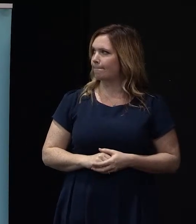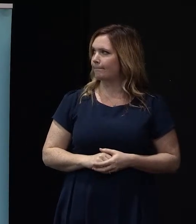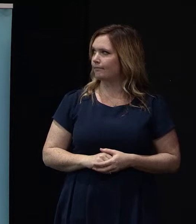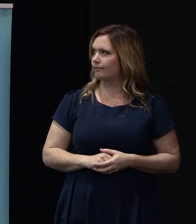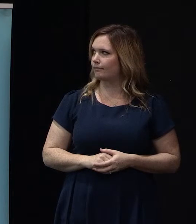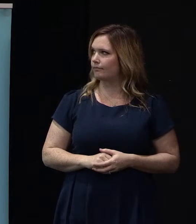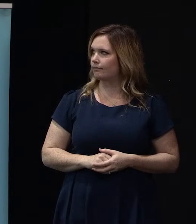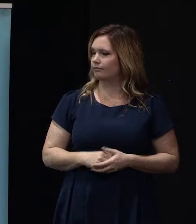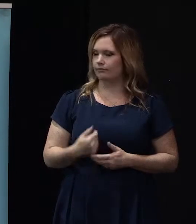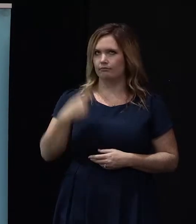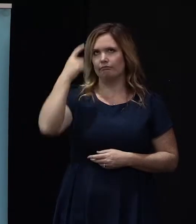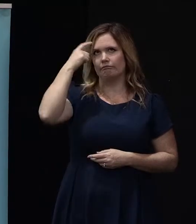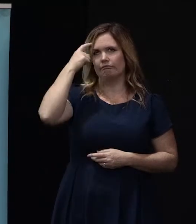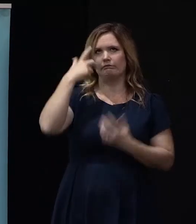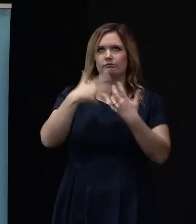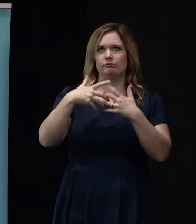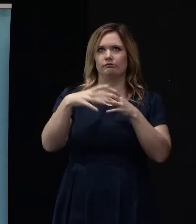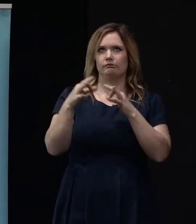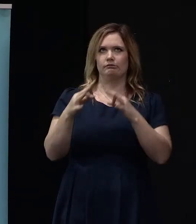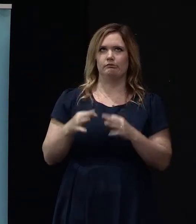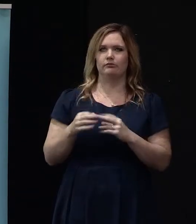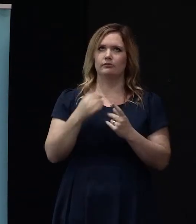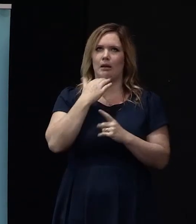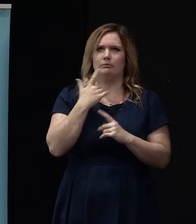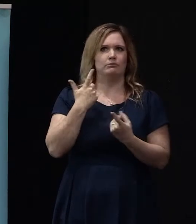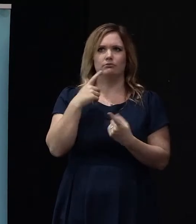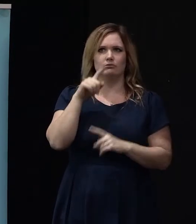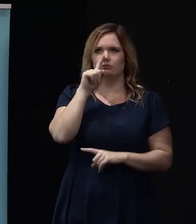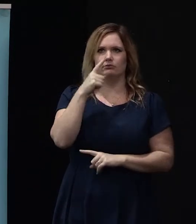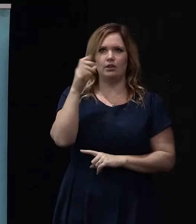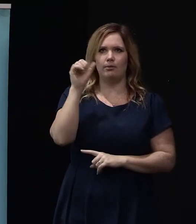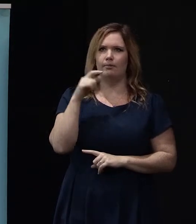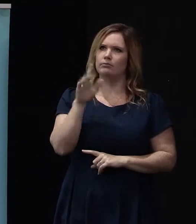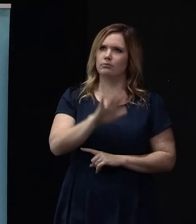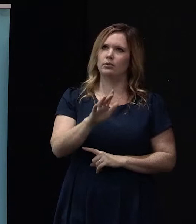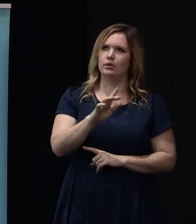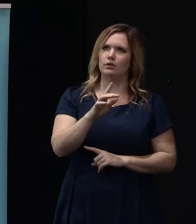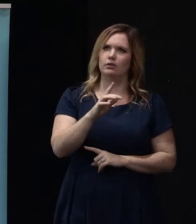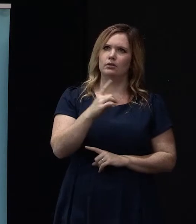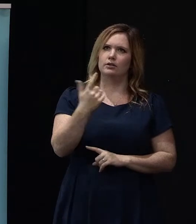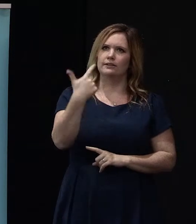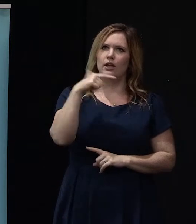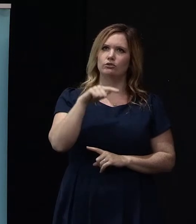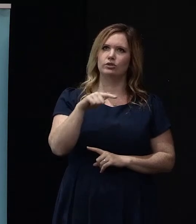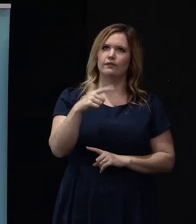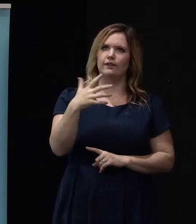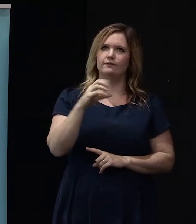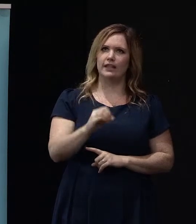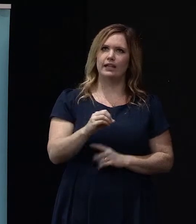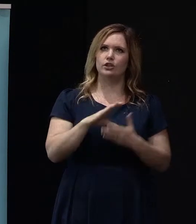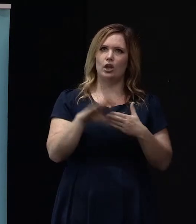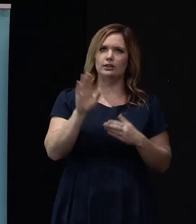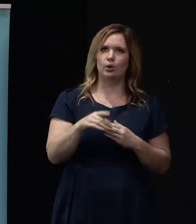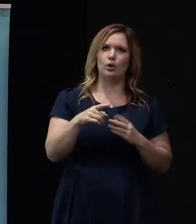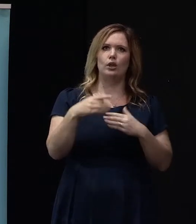My mental arithmetic's failing me at the moment, but it was about $1,700 and something, $750 a square metre.